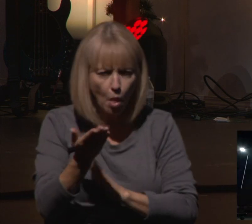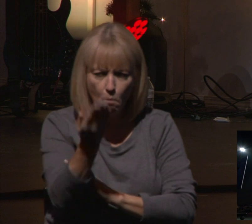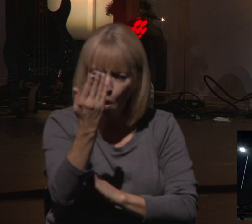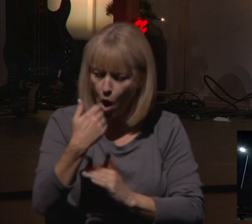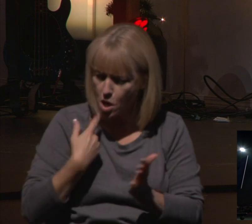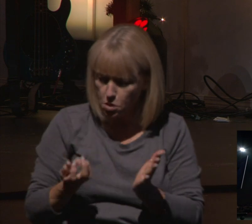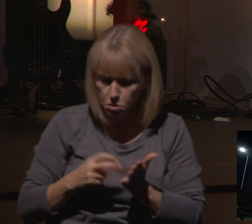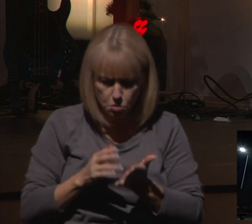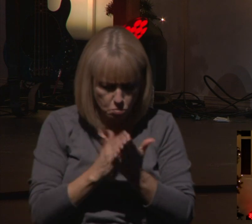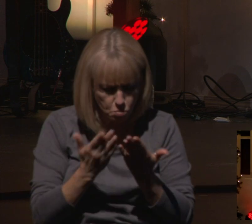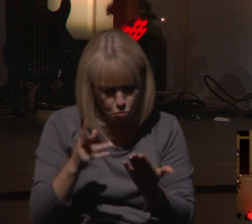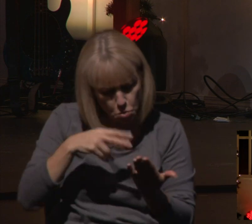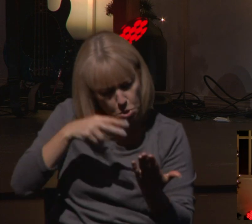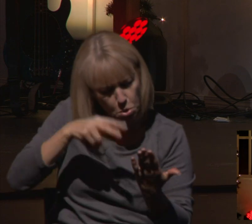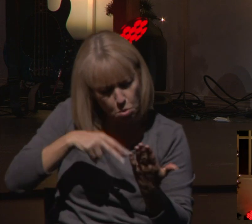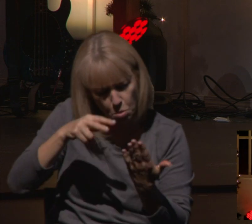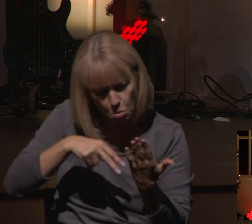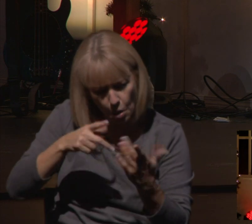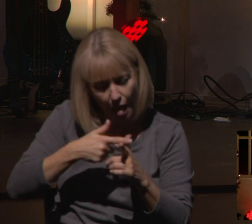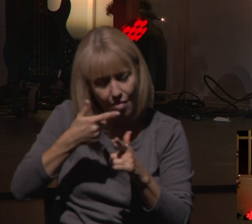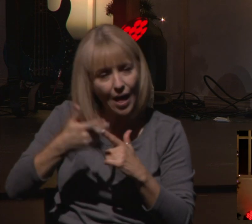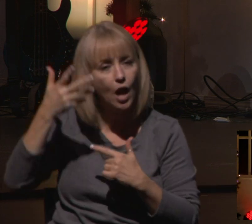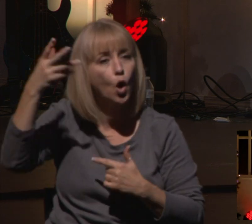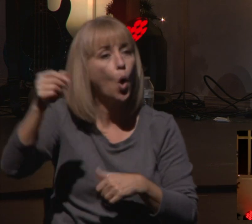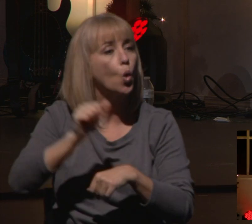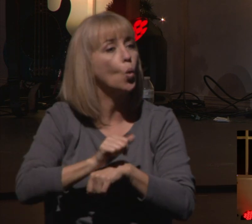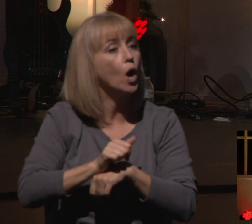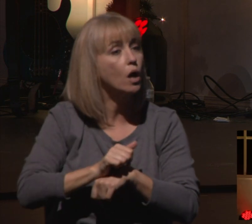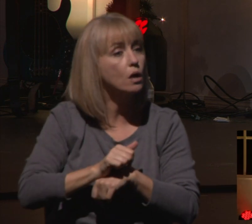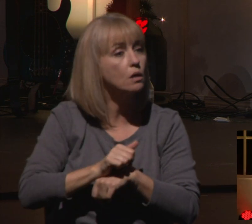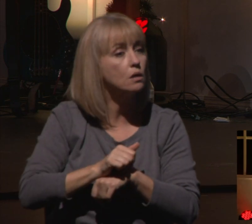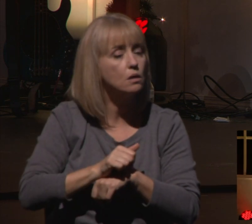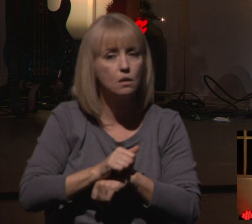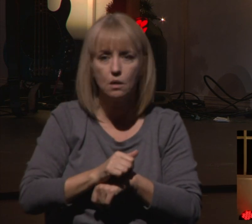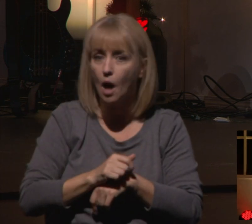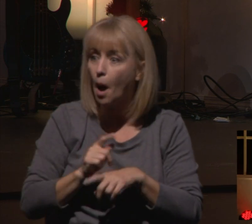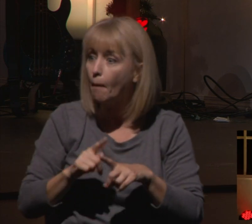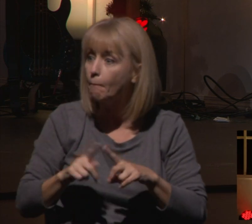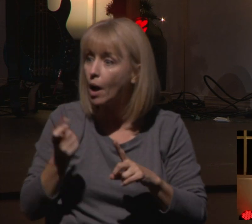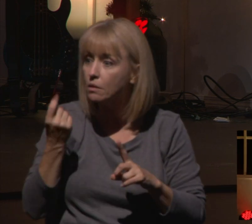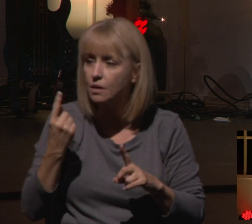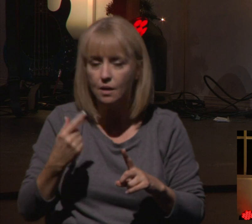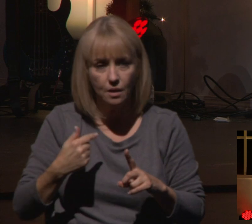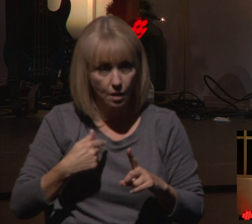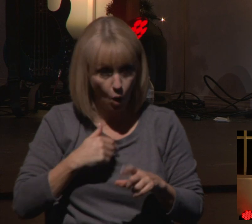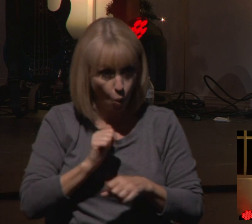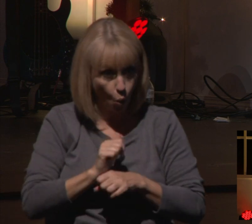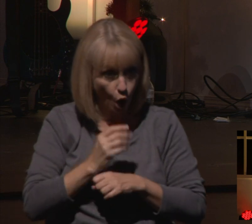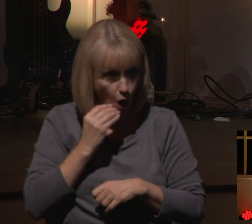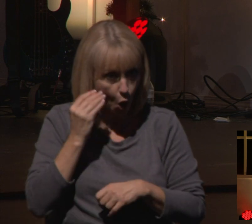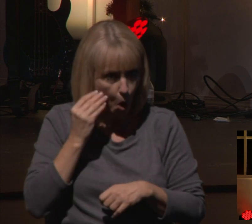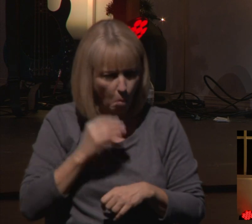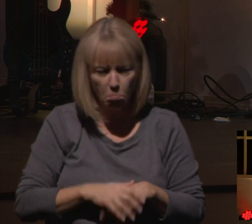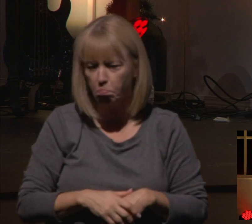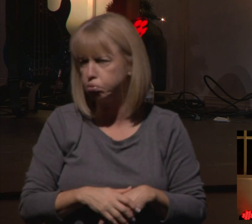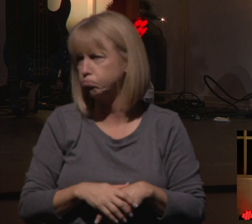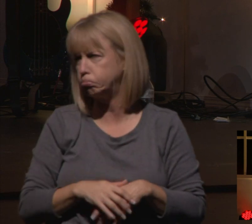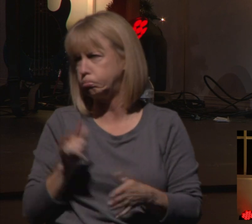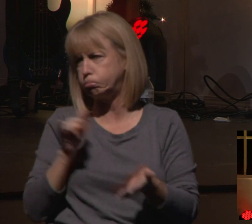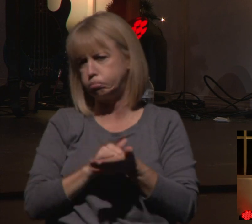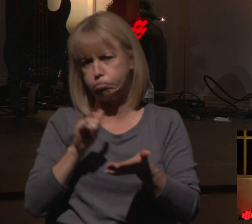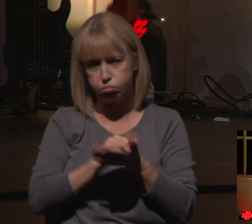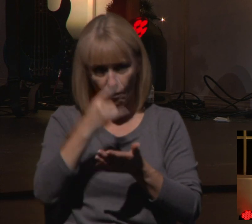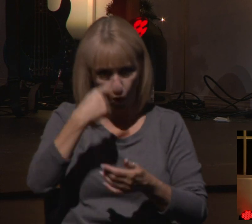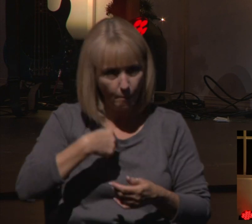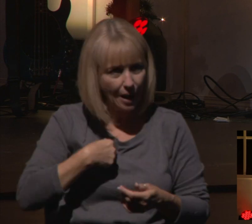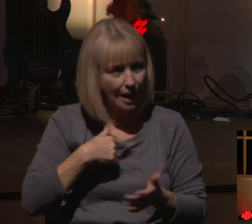and then we'd go off to work. But now working from home, I gotta tell you, that makes it a lot harder on my Bible study time. It makes it a lot harder to pray with